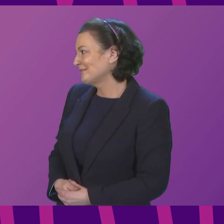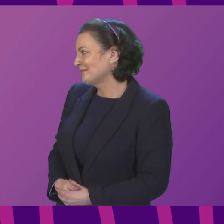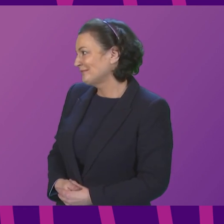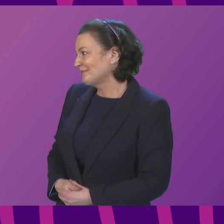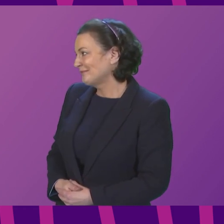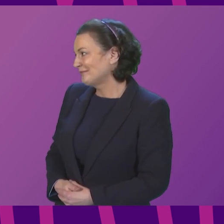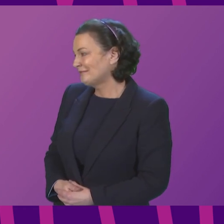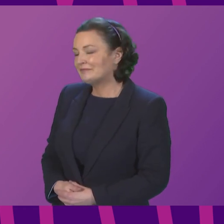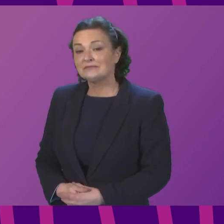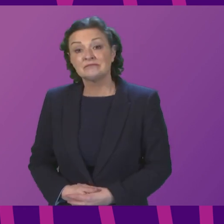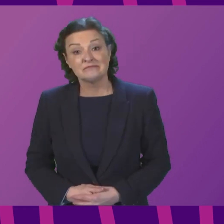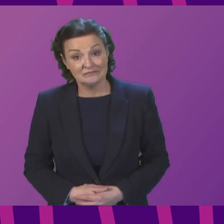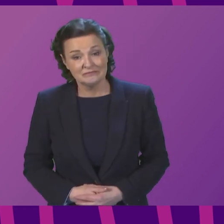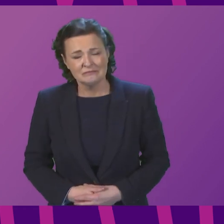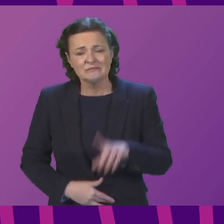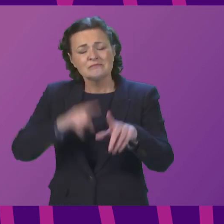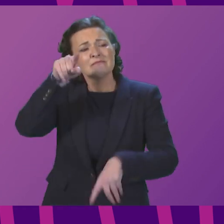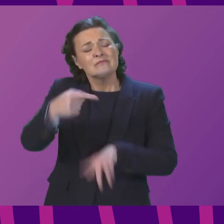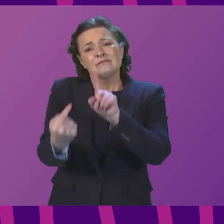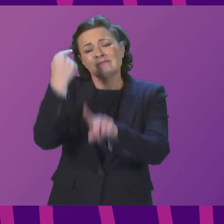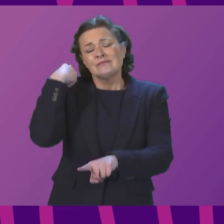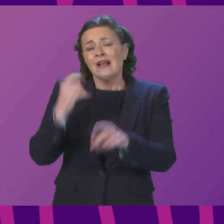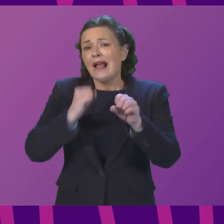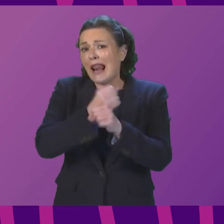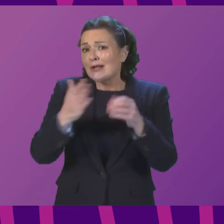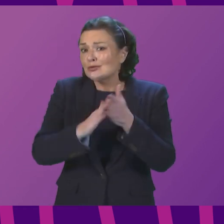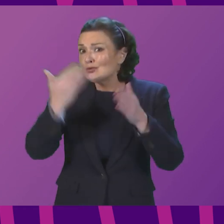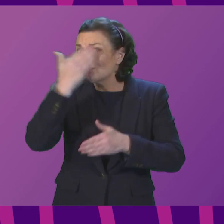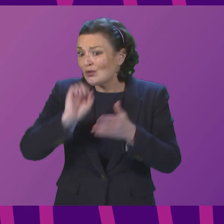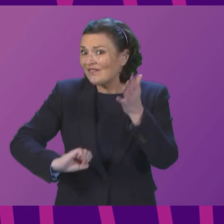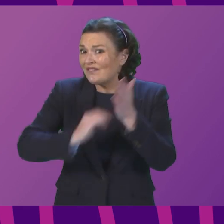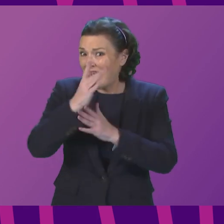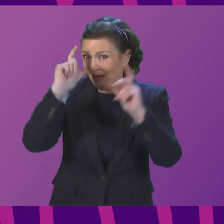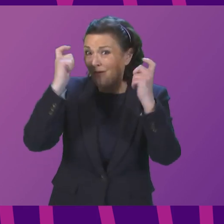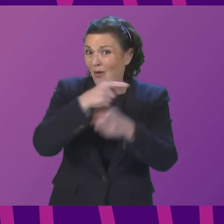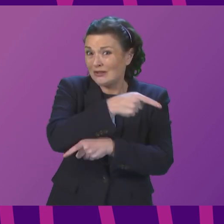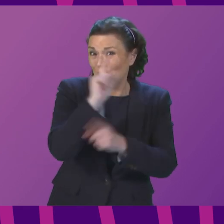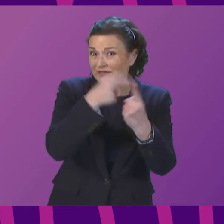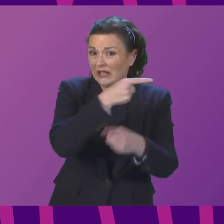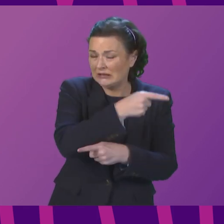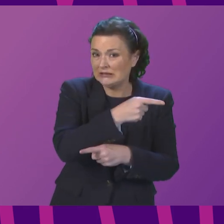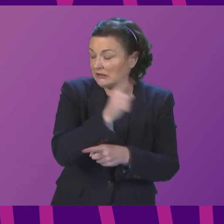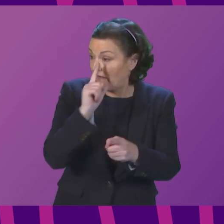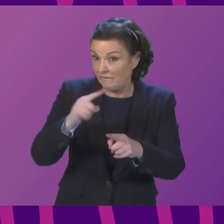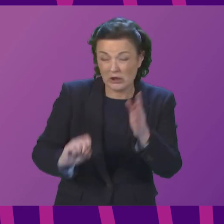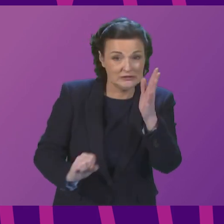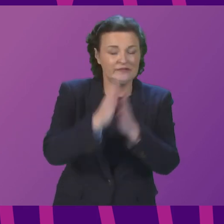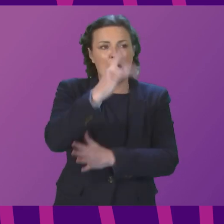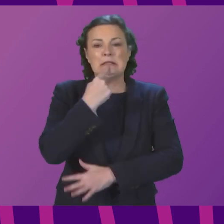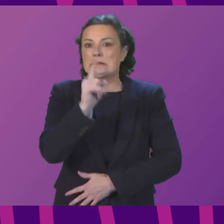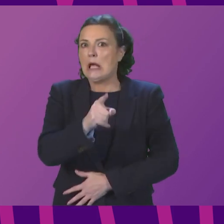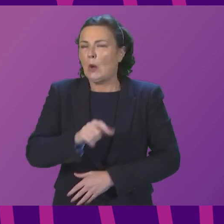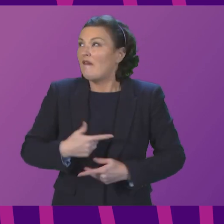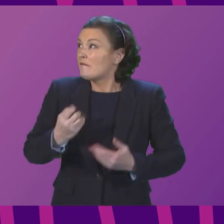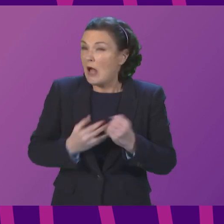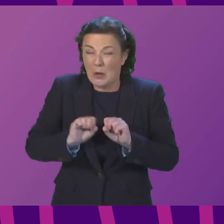After the first Glasgow School of Act Fire in 2014, the report noted that the legacy ventilation system was a major contributor to the rapid